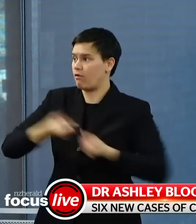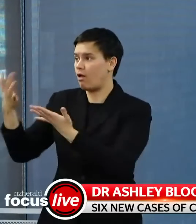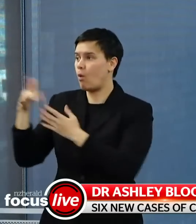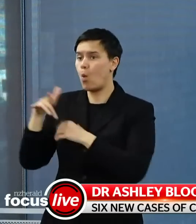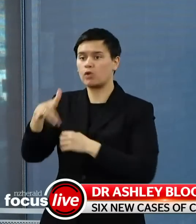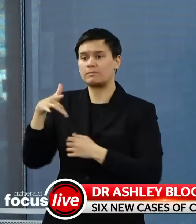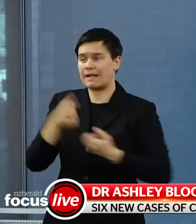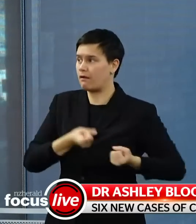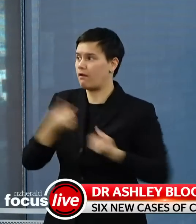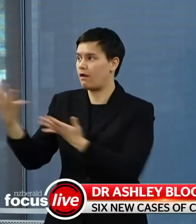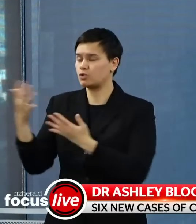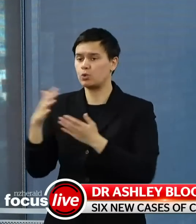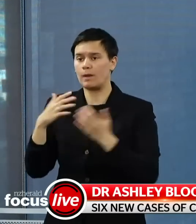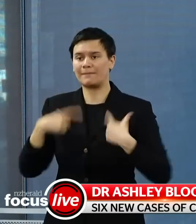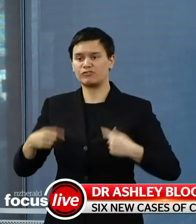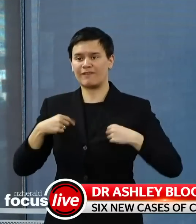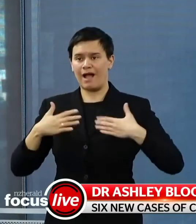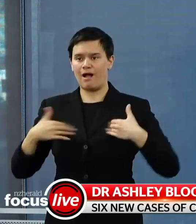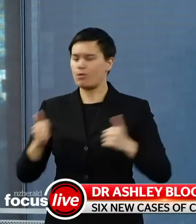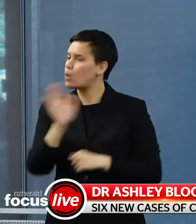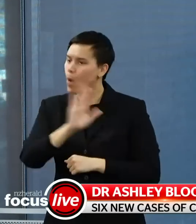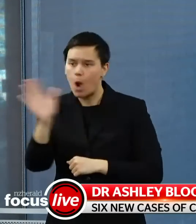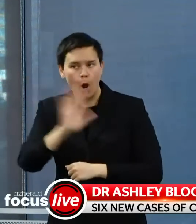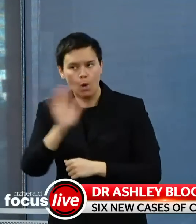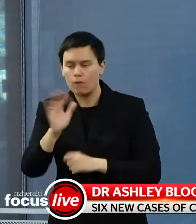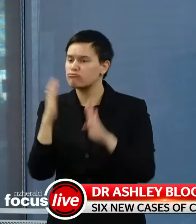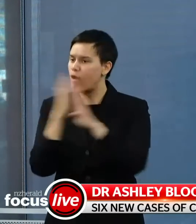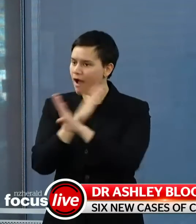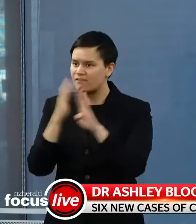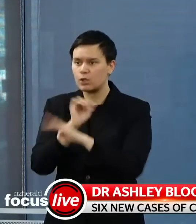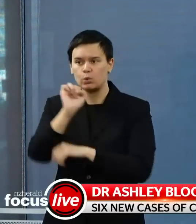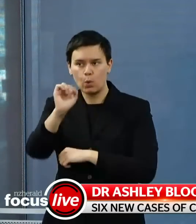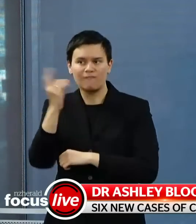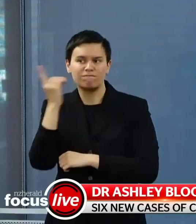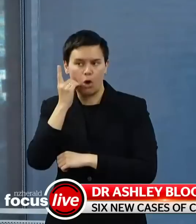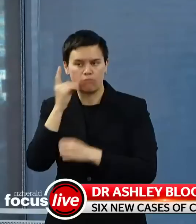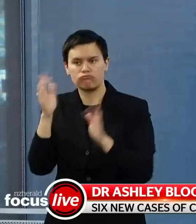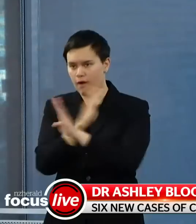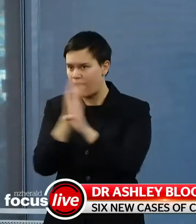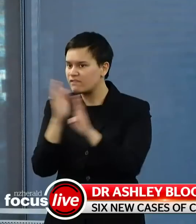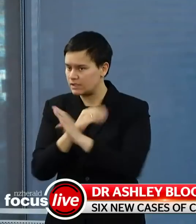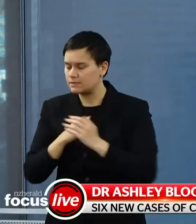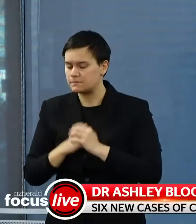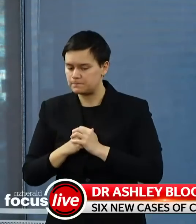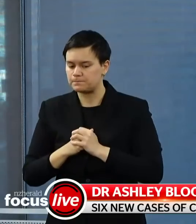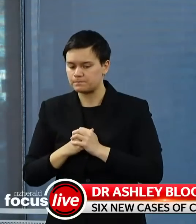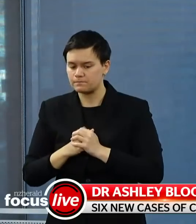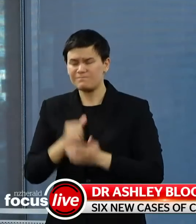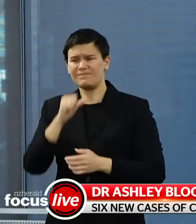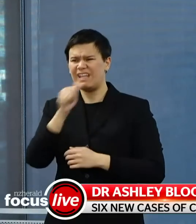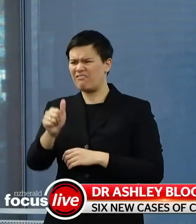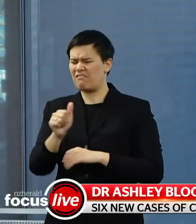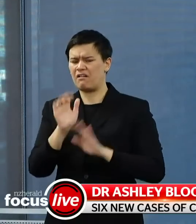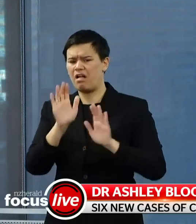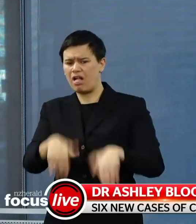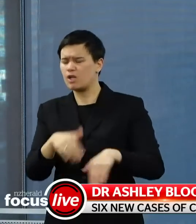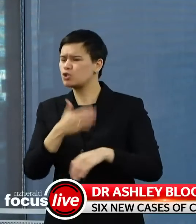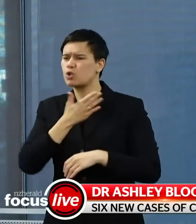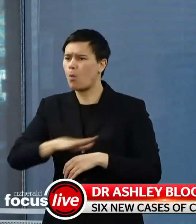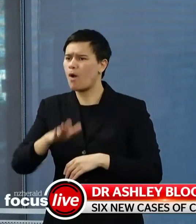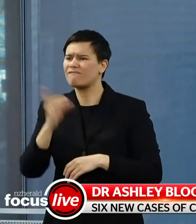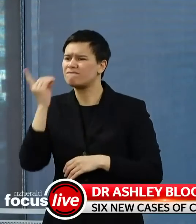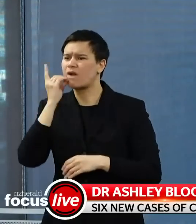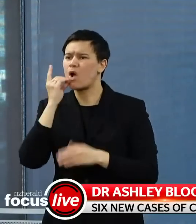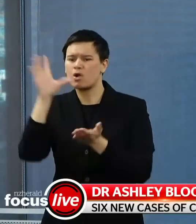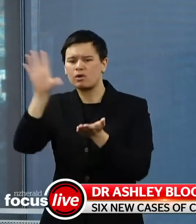There is also an NZ COVID Tracer booklet available on the website to help people keep a written record if they prefer to where they've been and